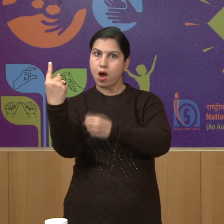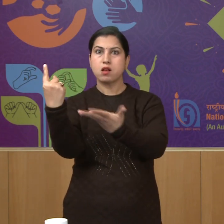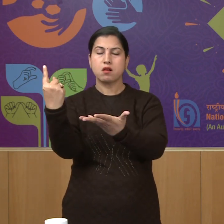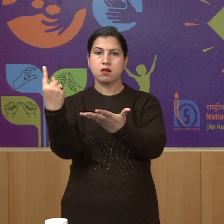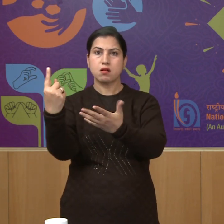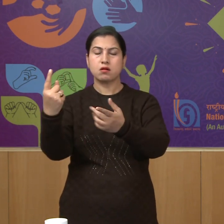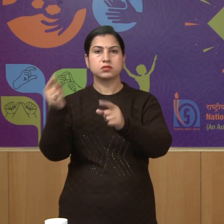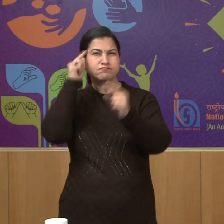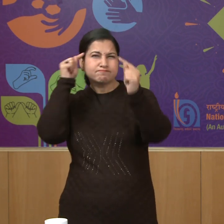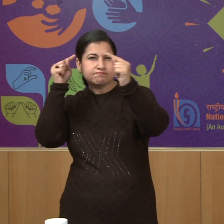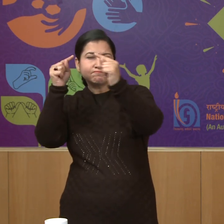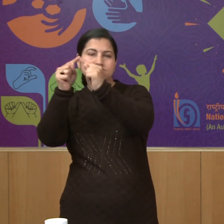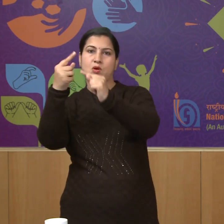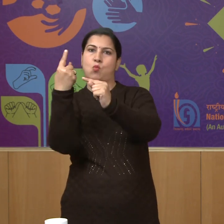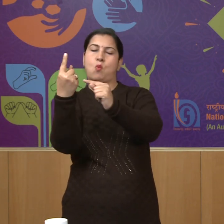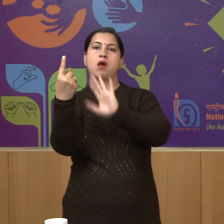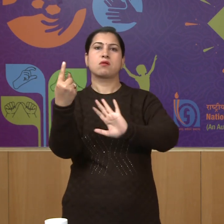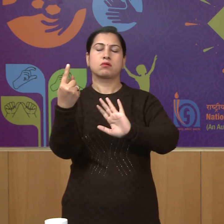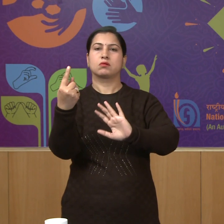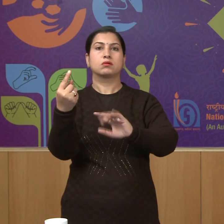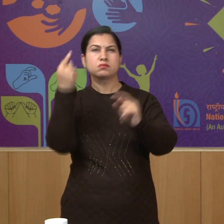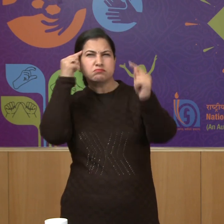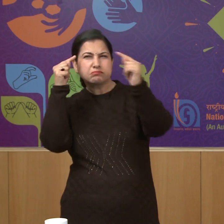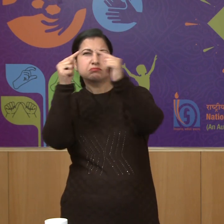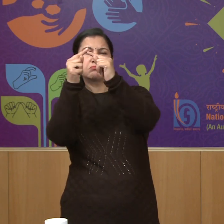their only goal was to end the rebellion